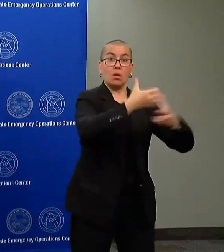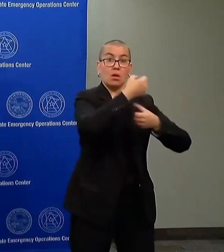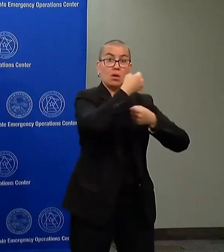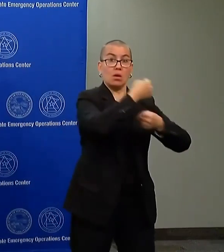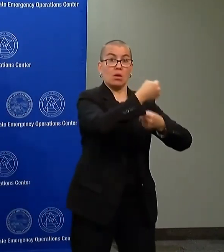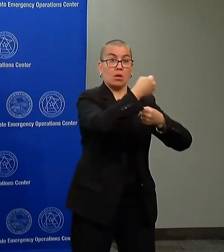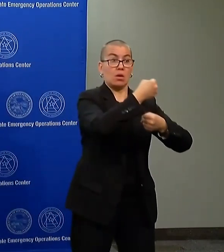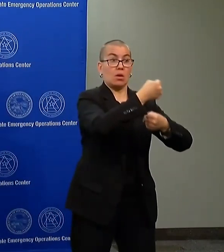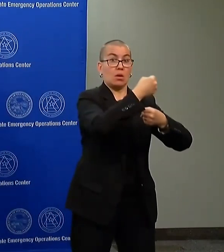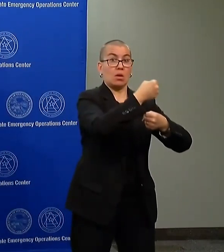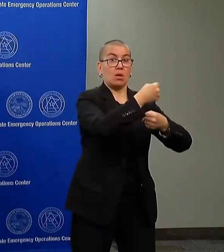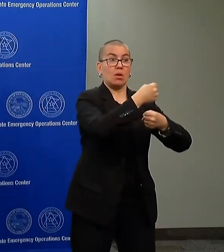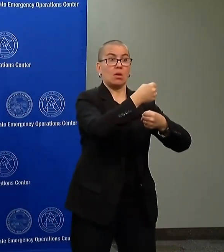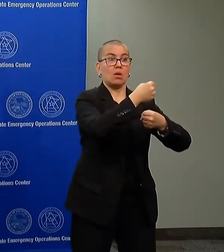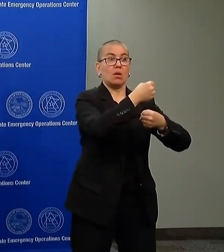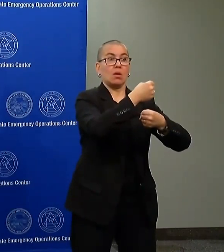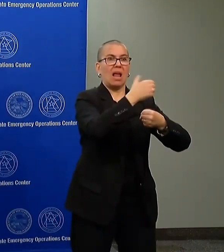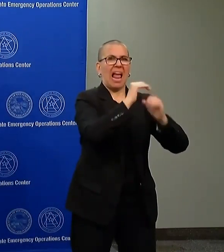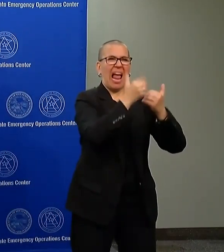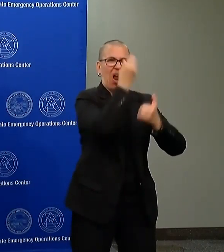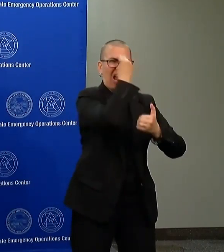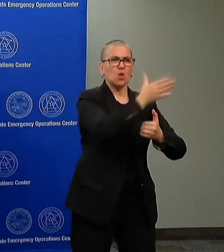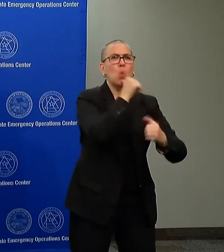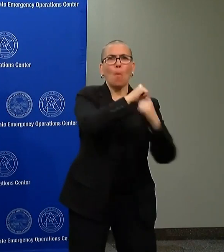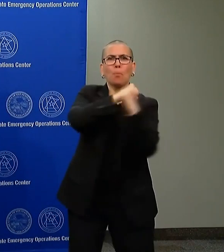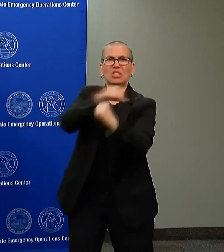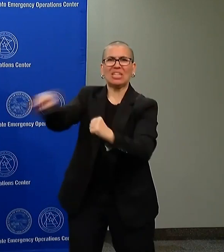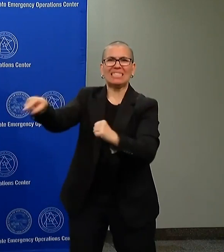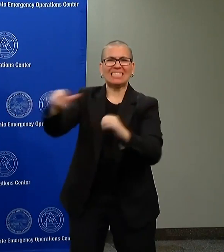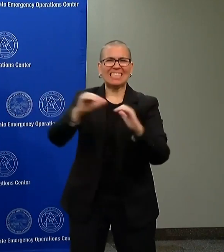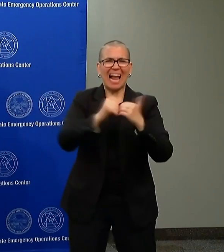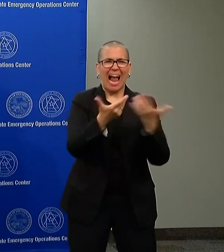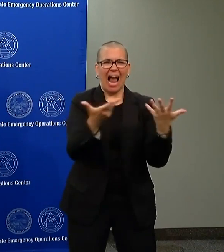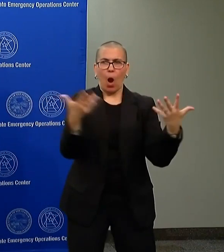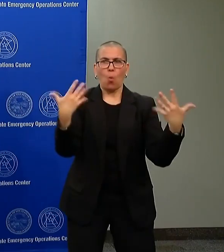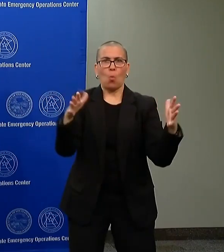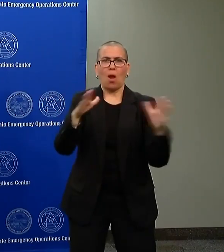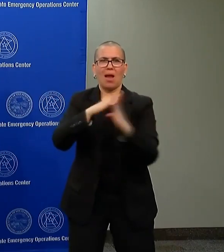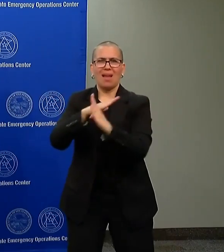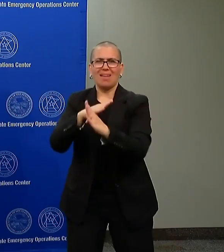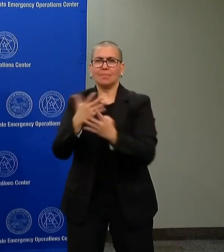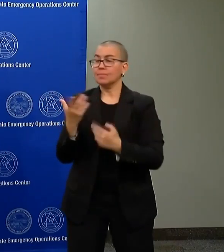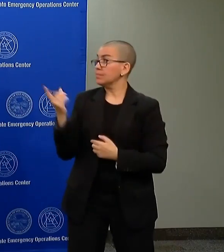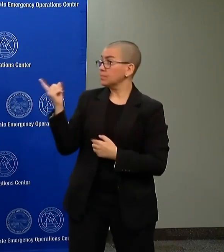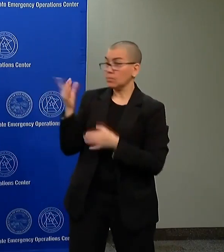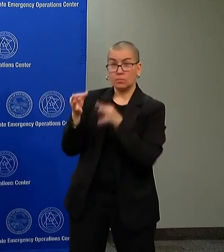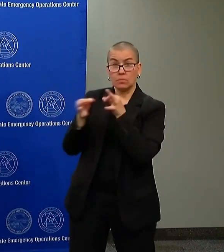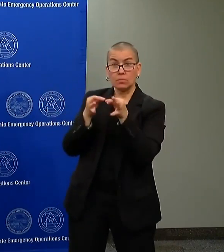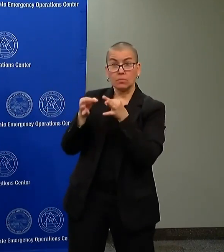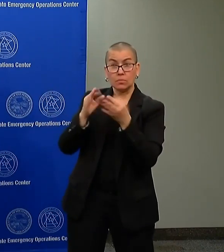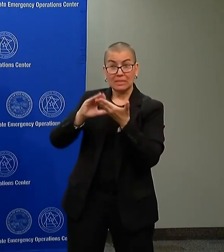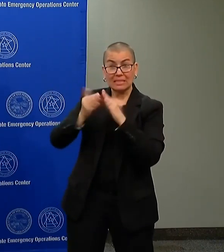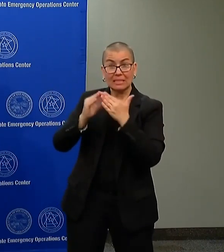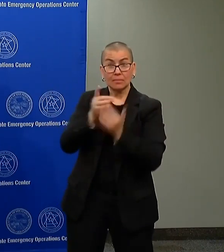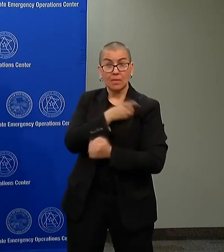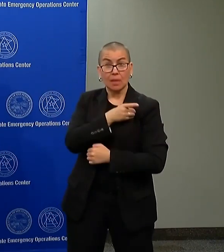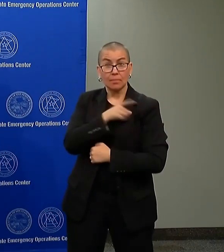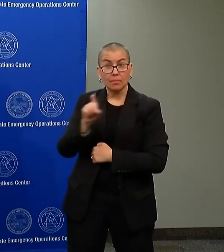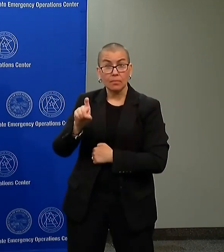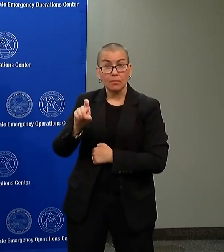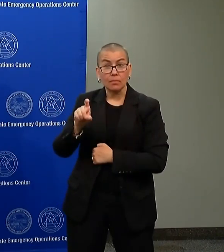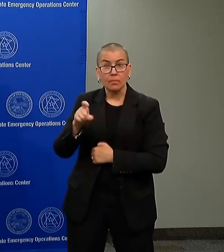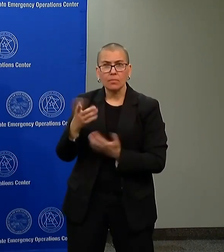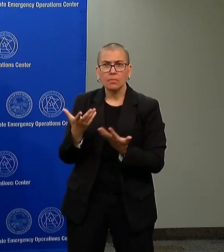Peter, I catch the second part of your question there. Are you are you telling folks in your cities that they are providing cover for this